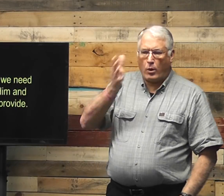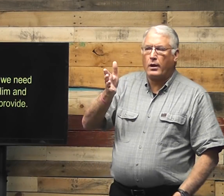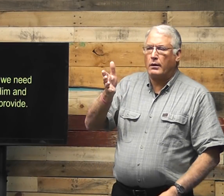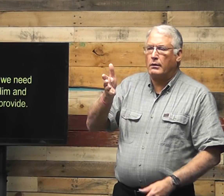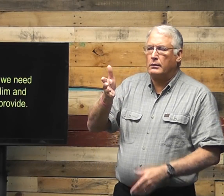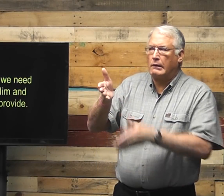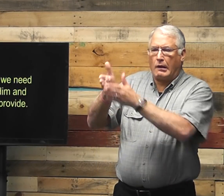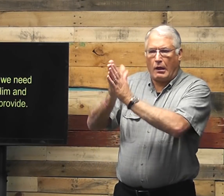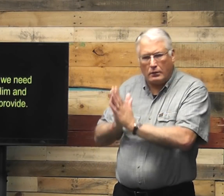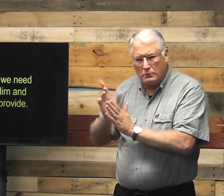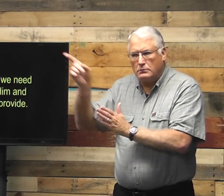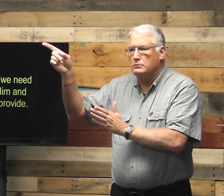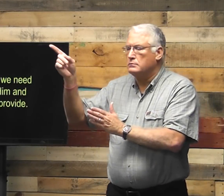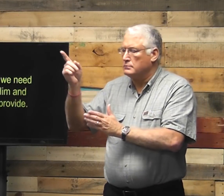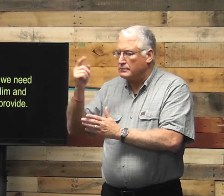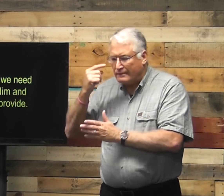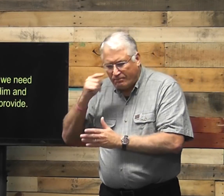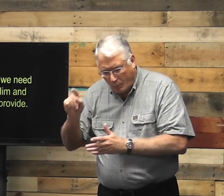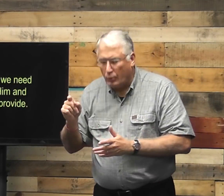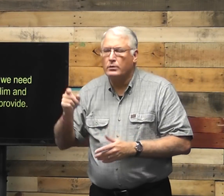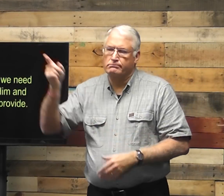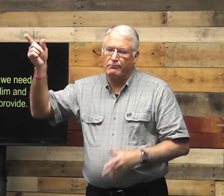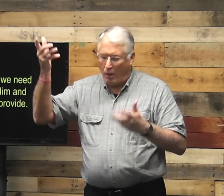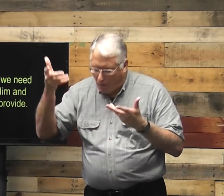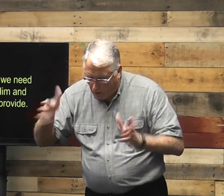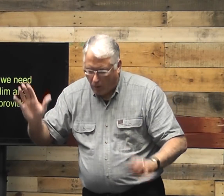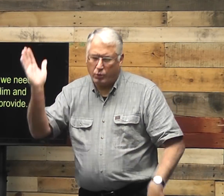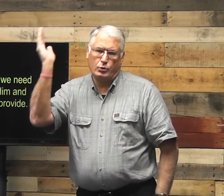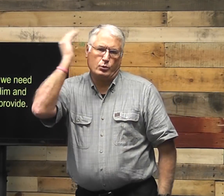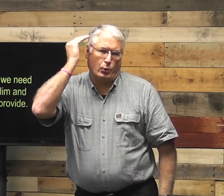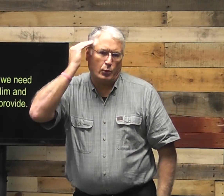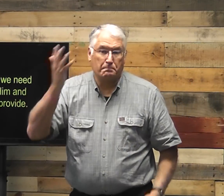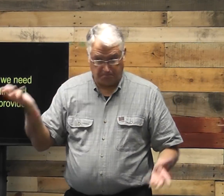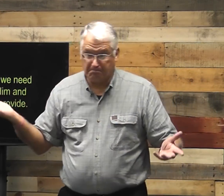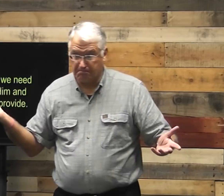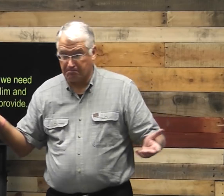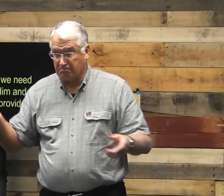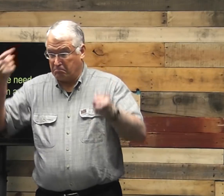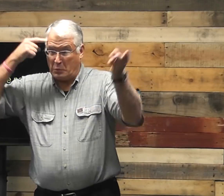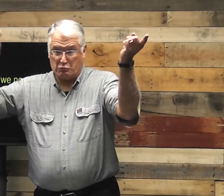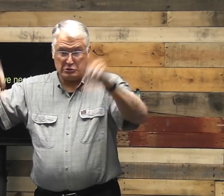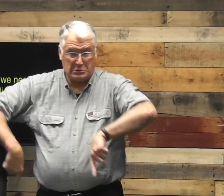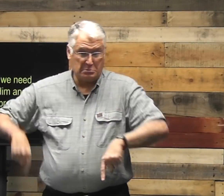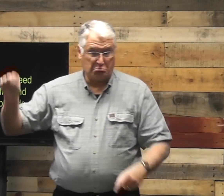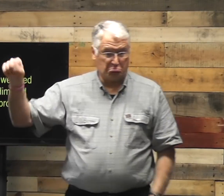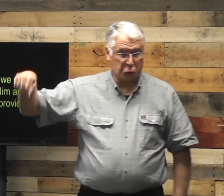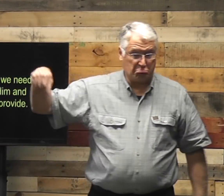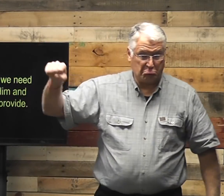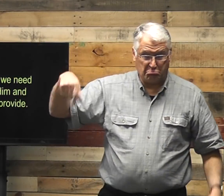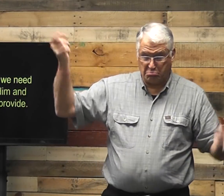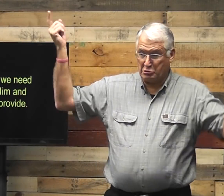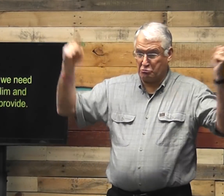knows what you will ask for. He already knows these things. We agree on that, right?